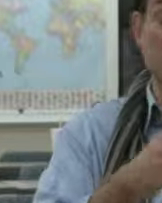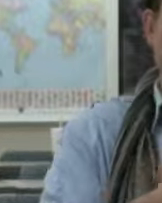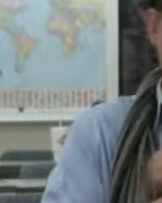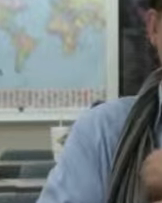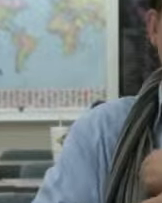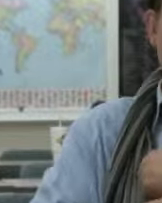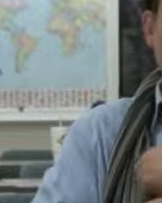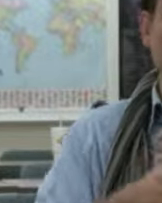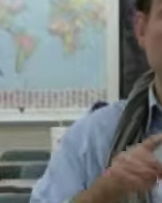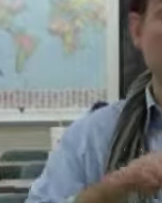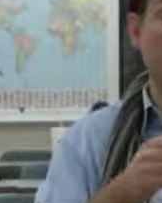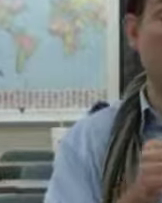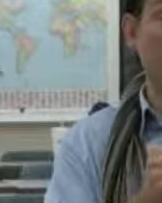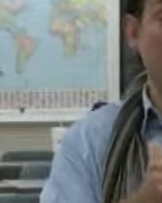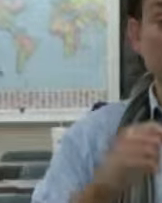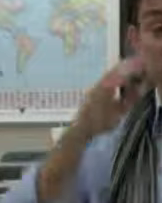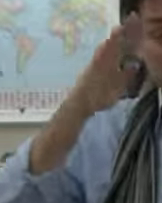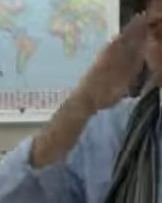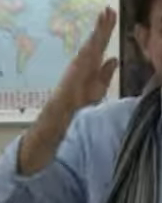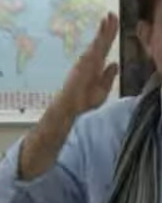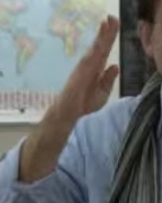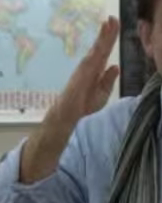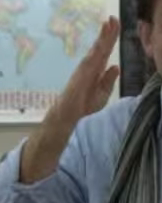Sure. Why don't we start with hello?